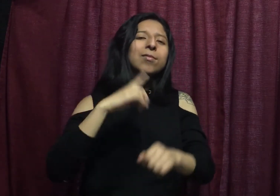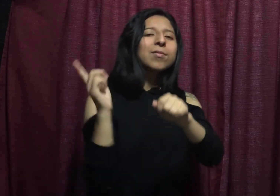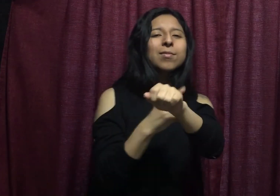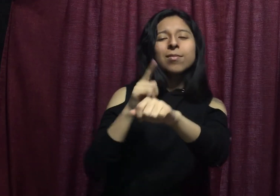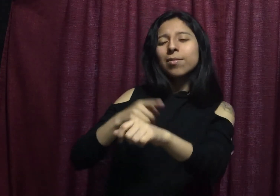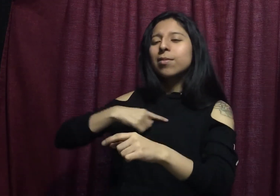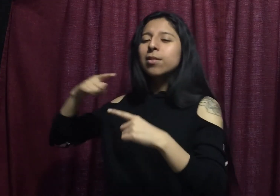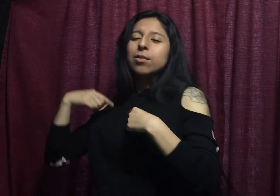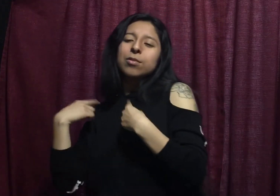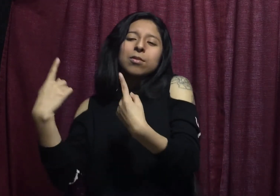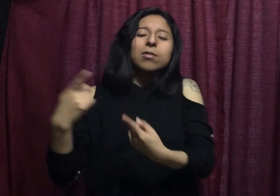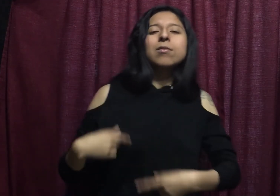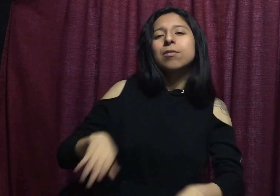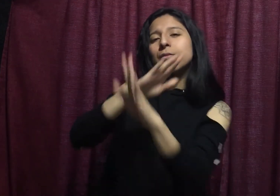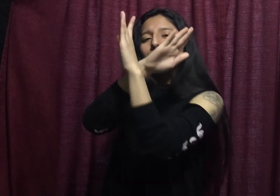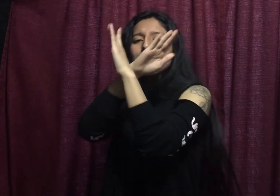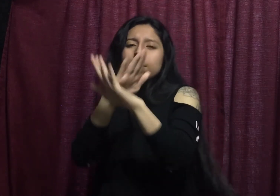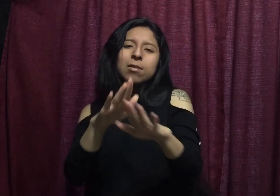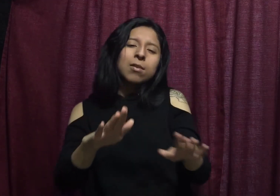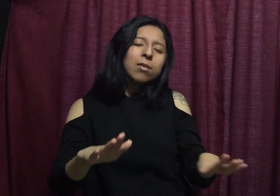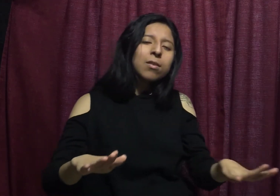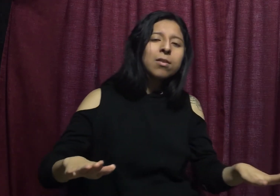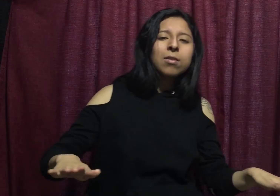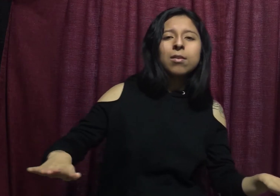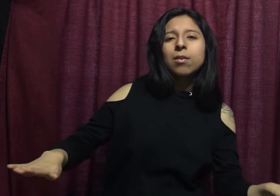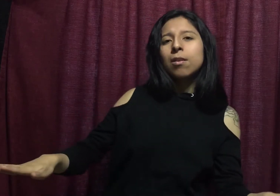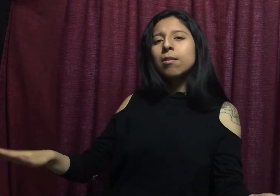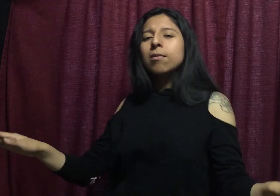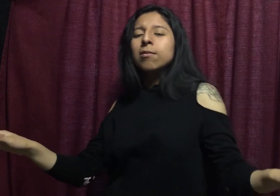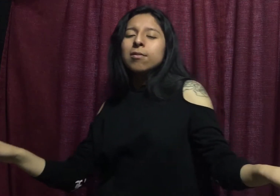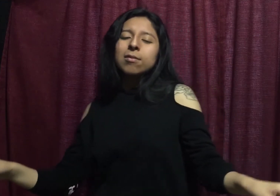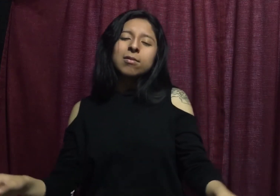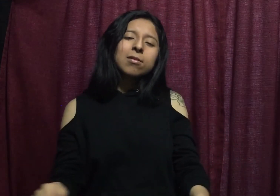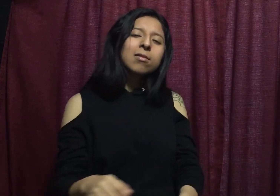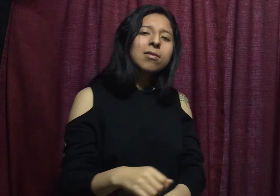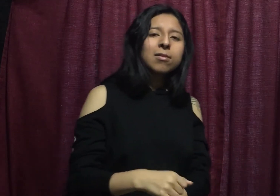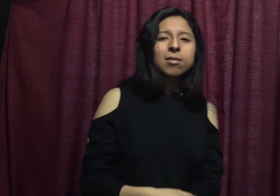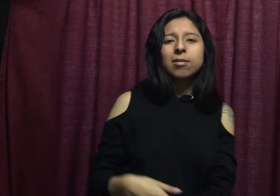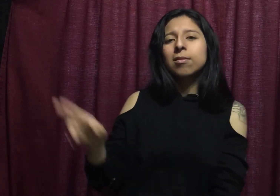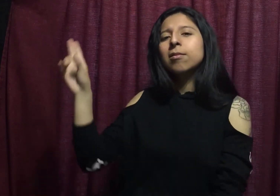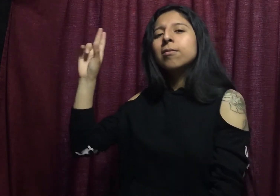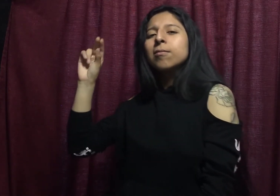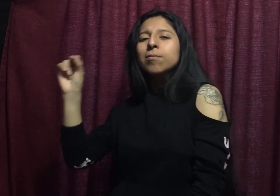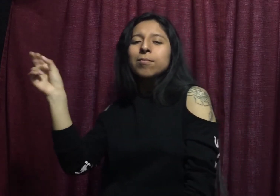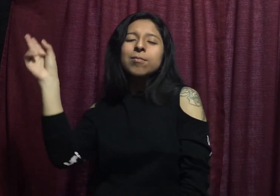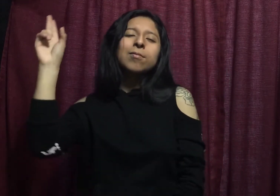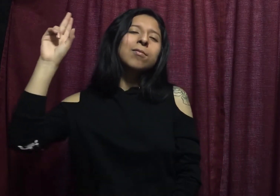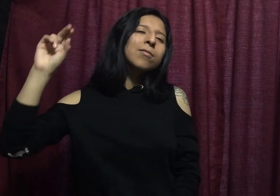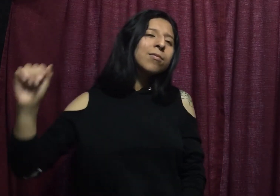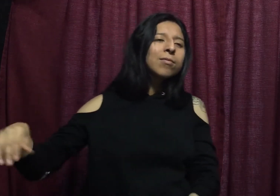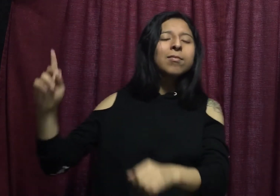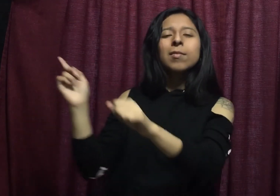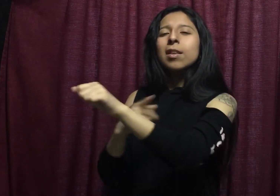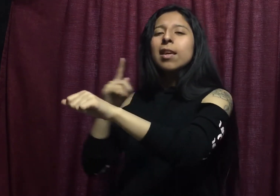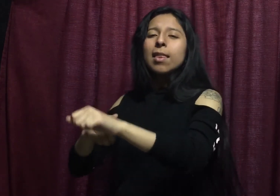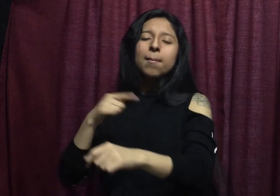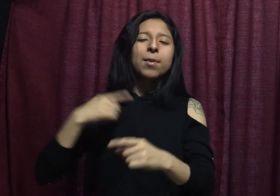I've been quiet for too long I've been quiet too I've been